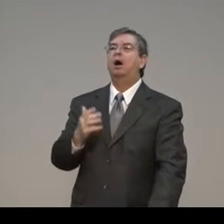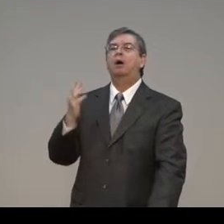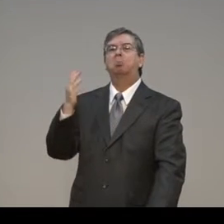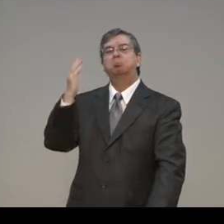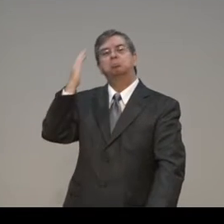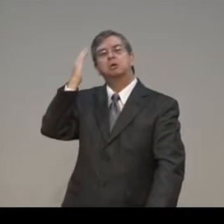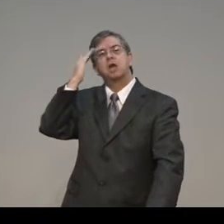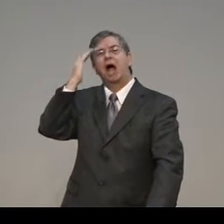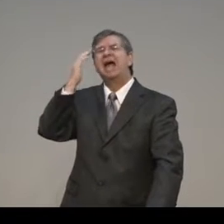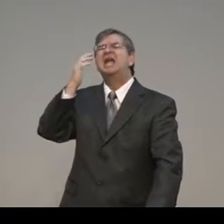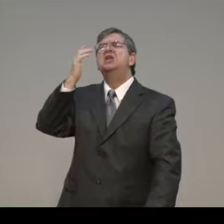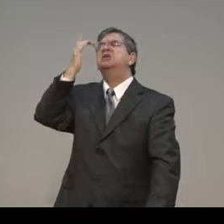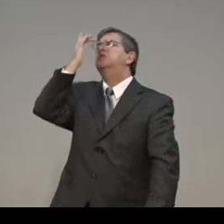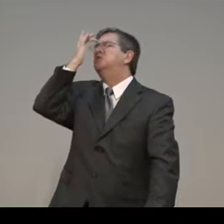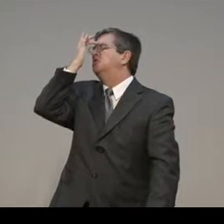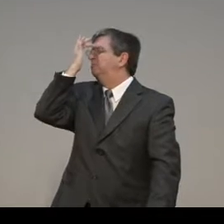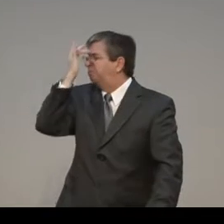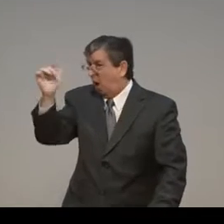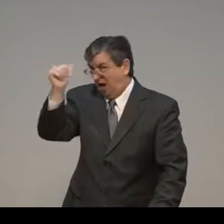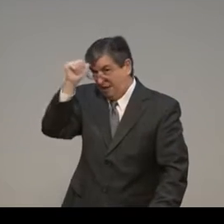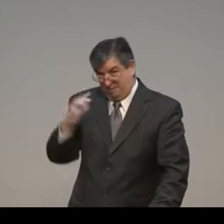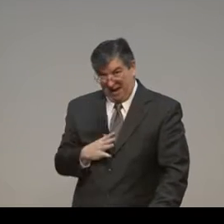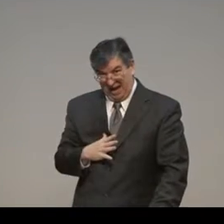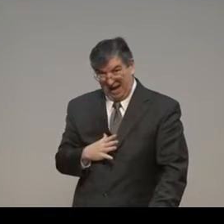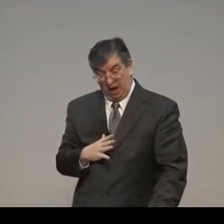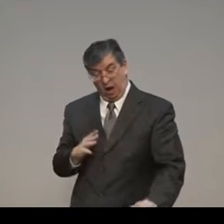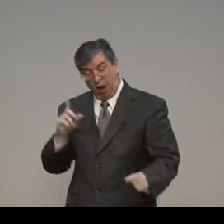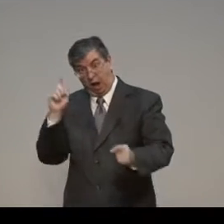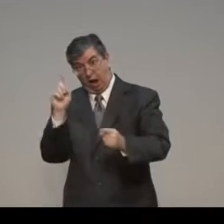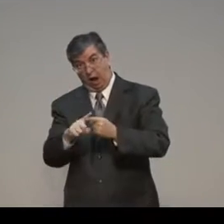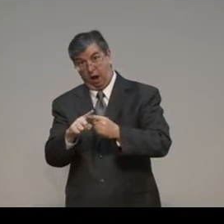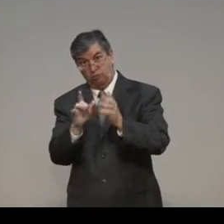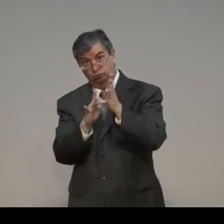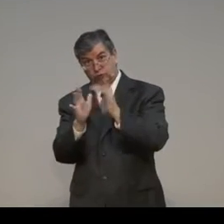he would persecute them. He was a brilliant man.